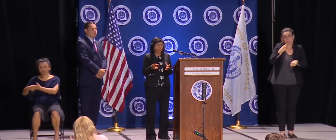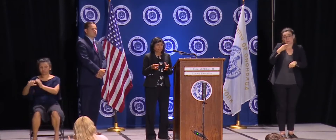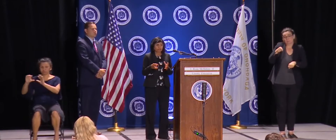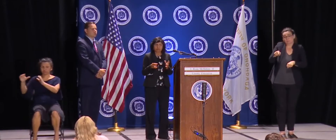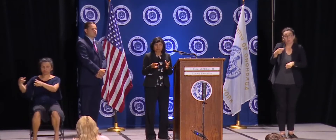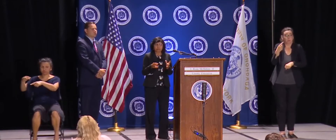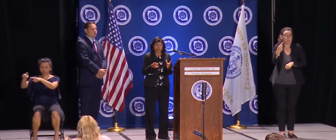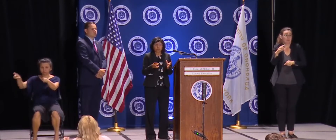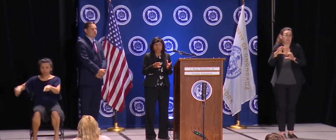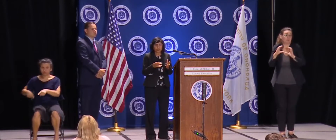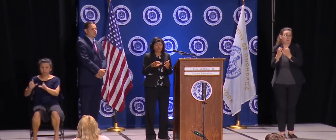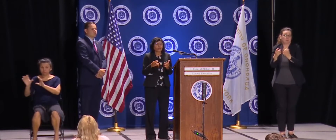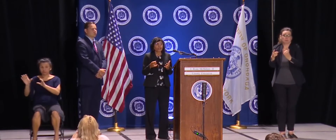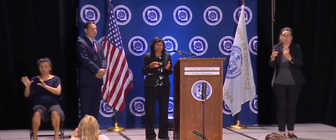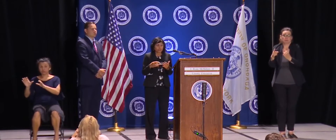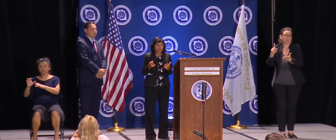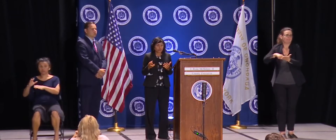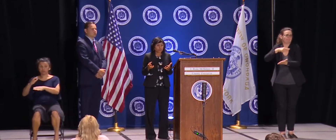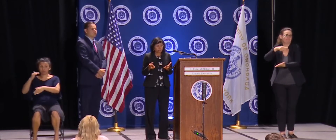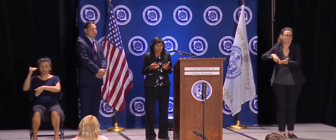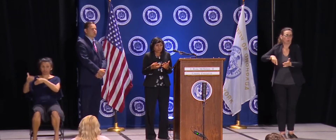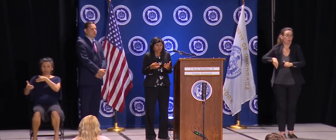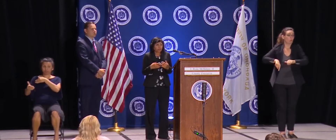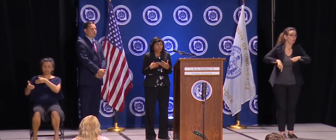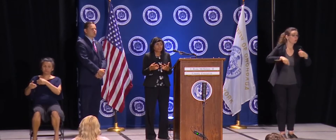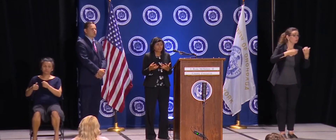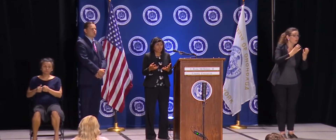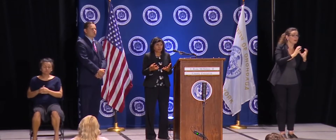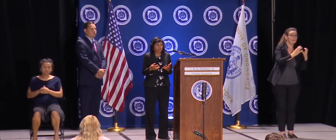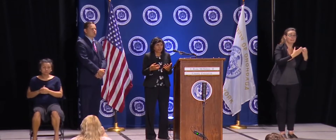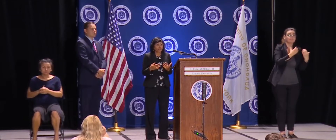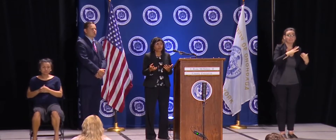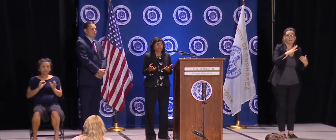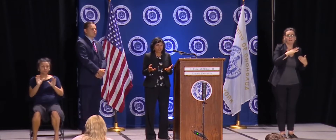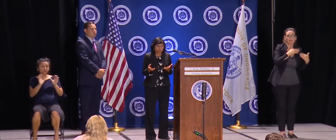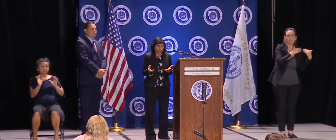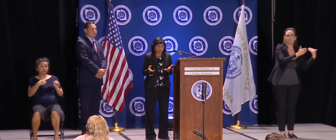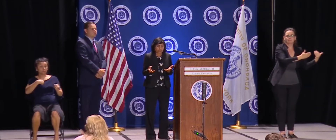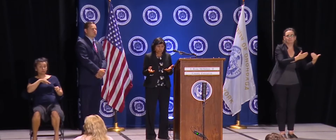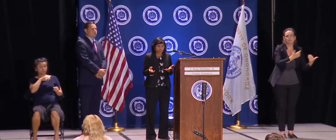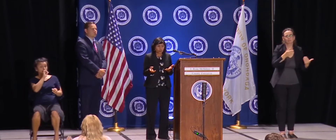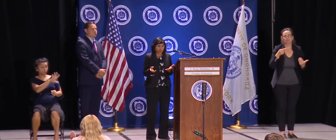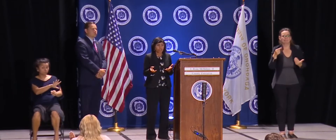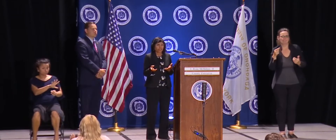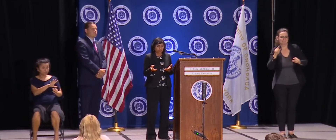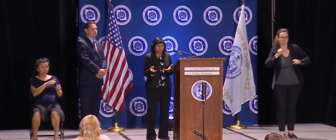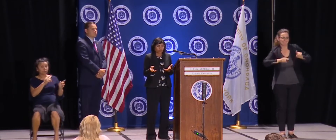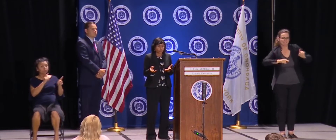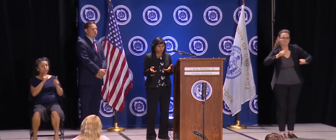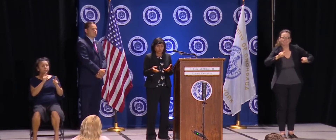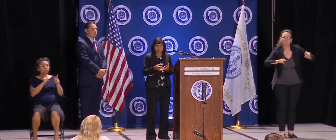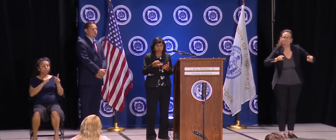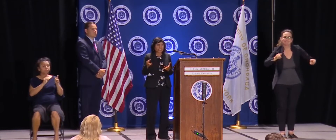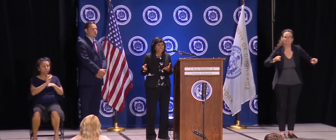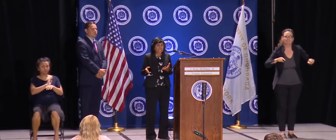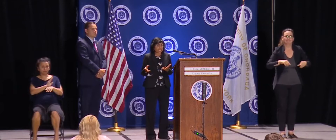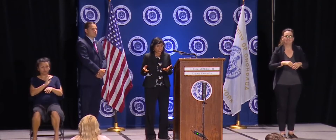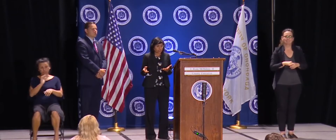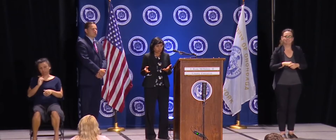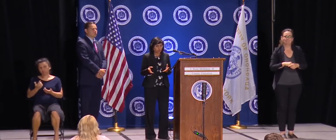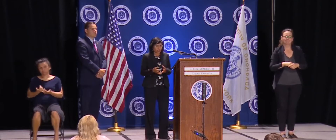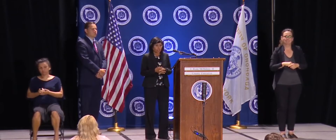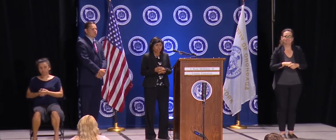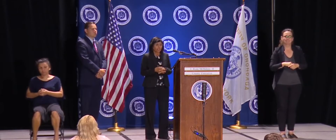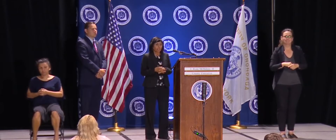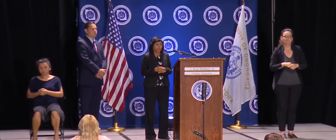And then we do not, if we do not, if we didn't, and we have no reason to recommend at this point school closure because we didn't see